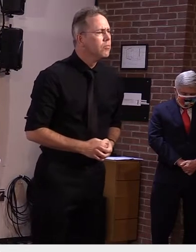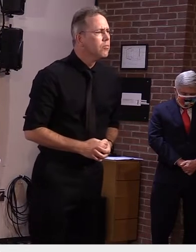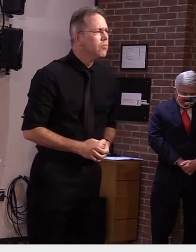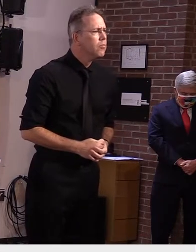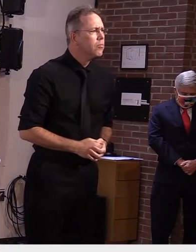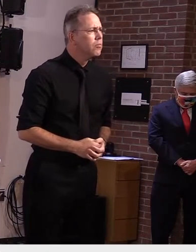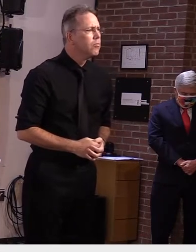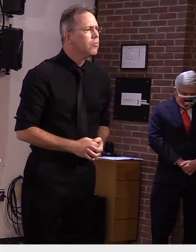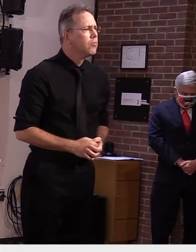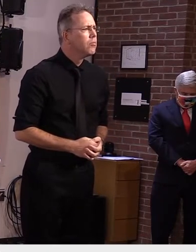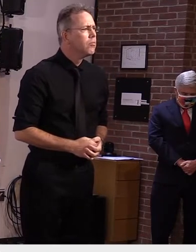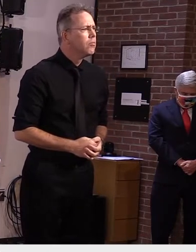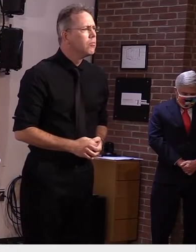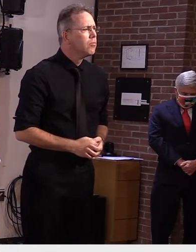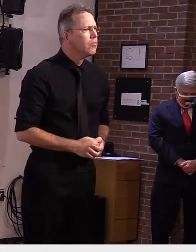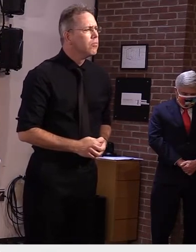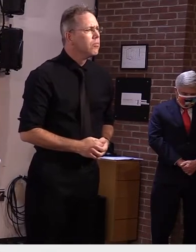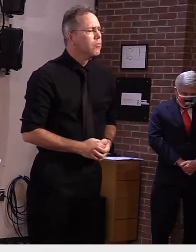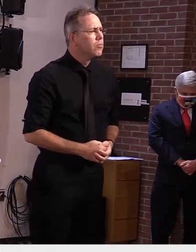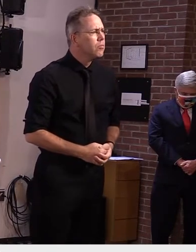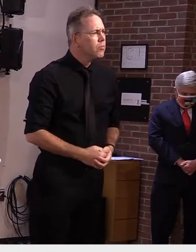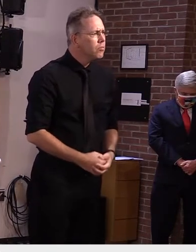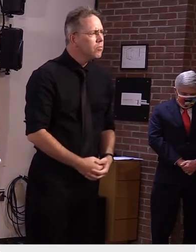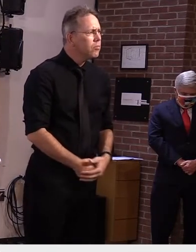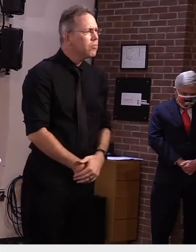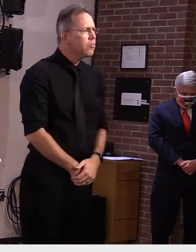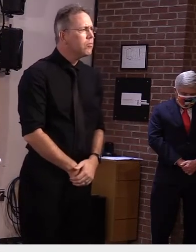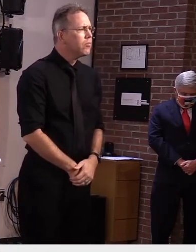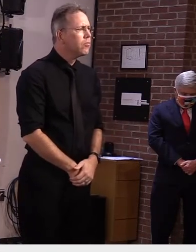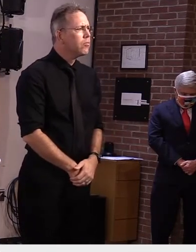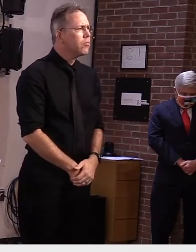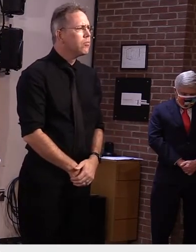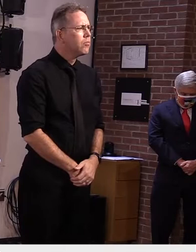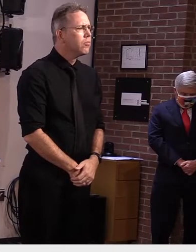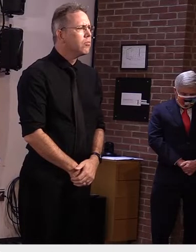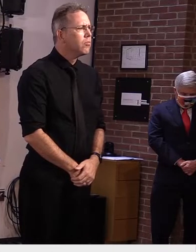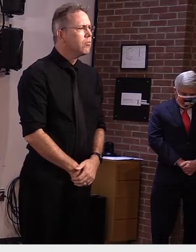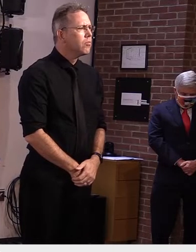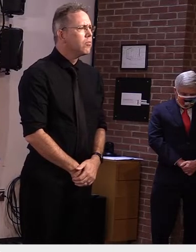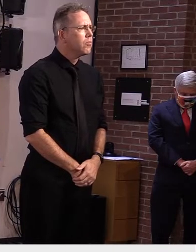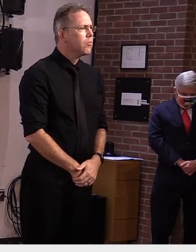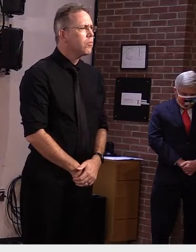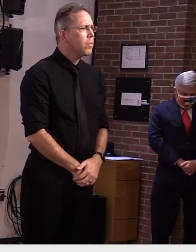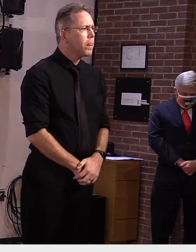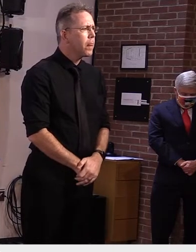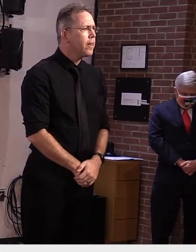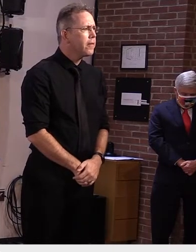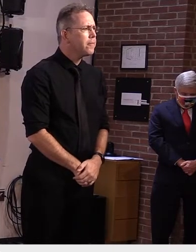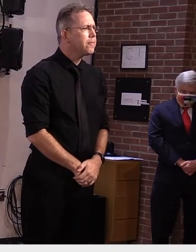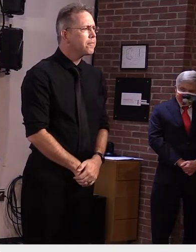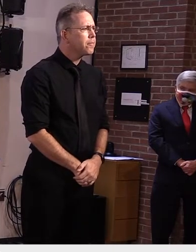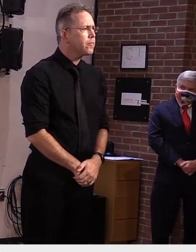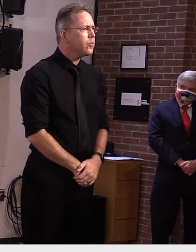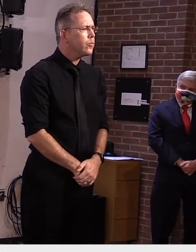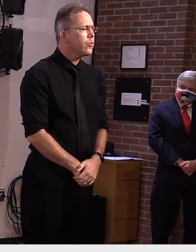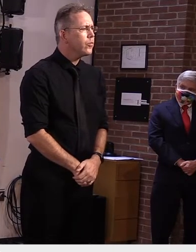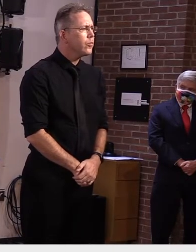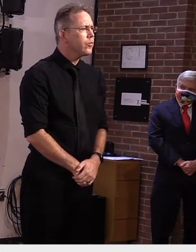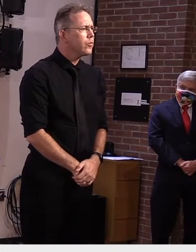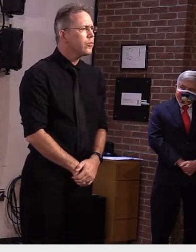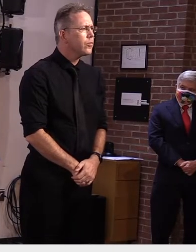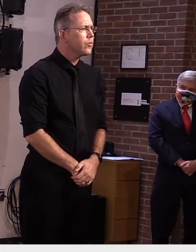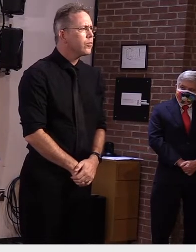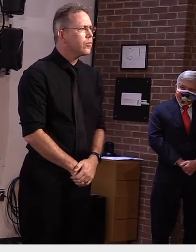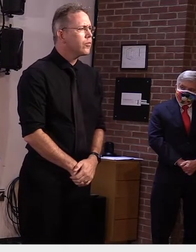it sounded like there was quite a bit of spread associated to that. Do we know if any of the people who played at the Civic Center or in any of the hockey